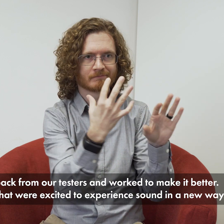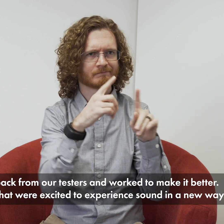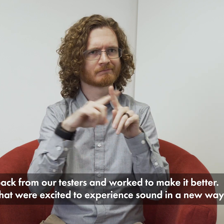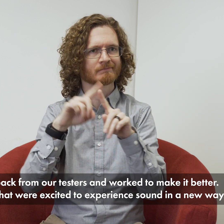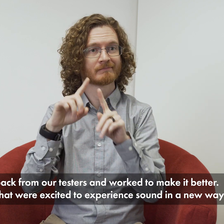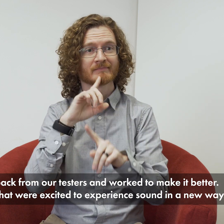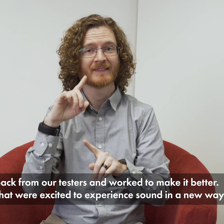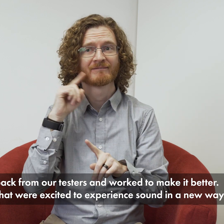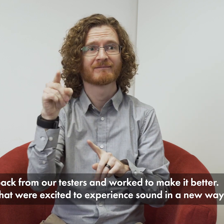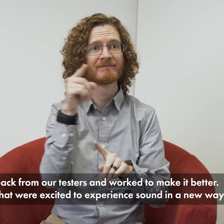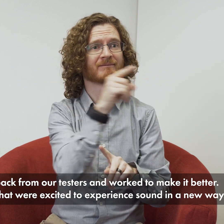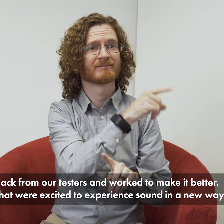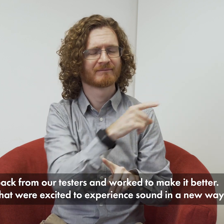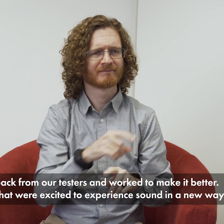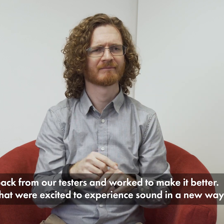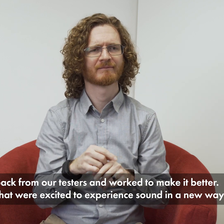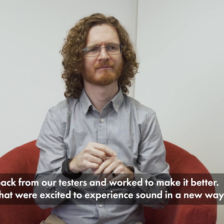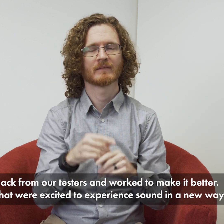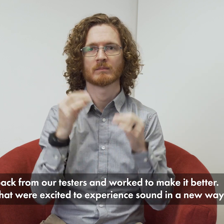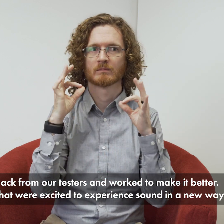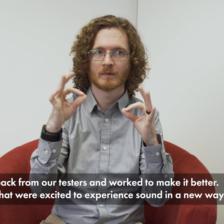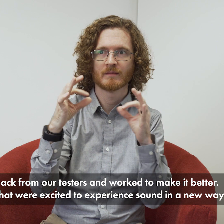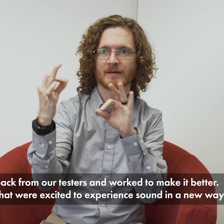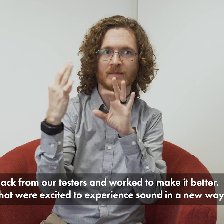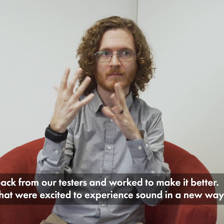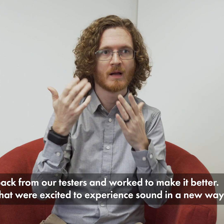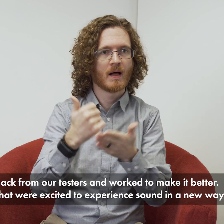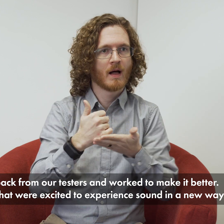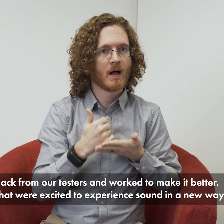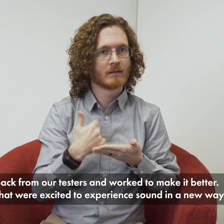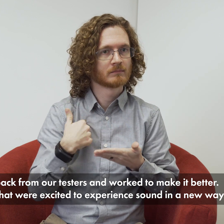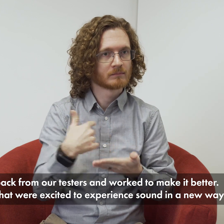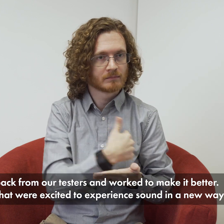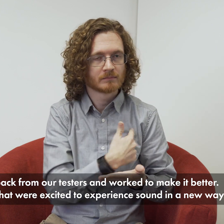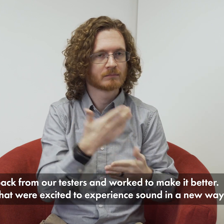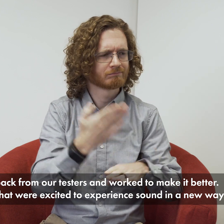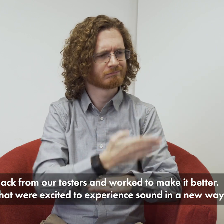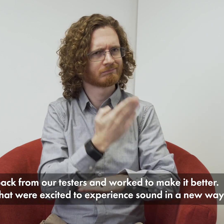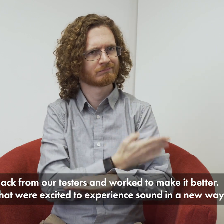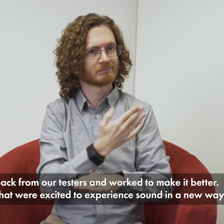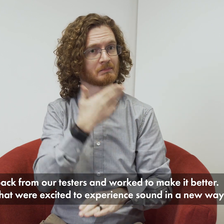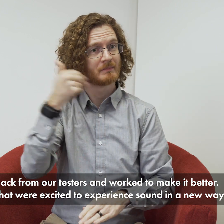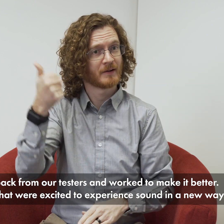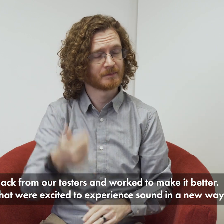We received great feedback from our testers and worked to make it better. There were many testers that were excited to experience sound in a new way.